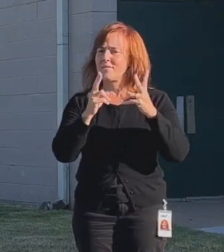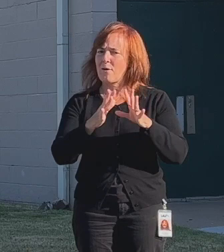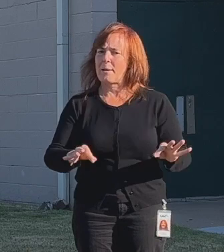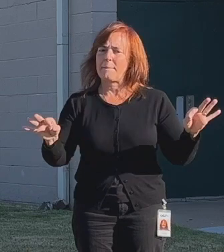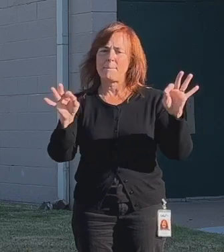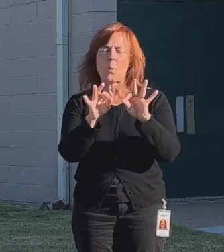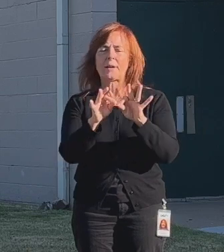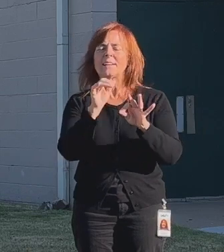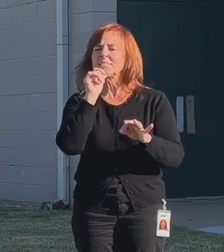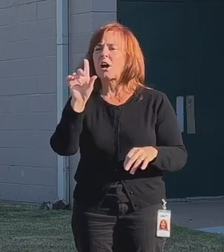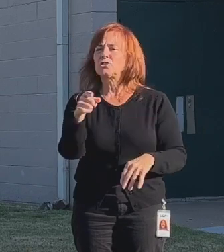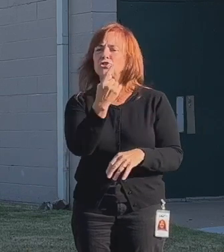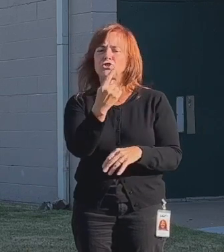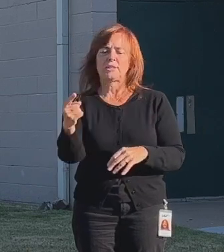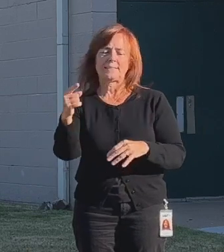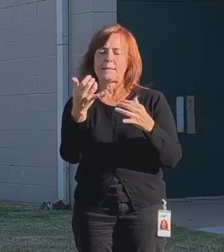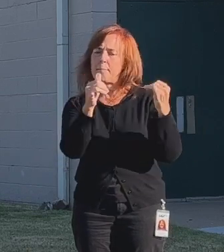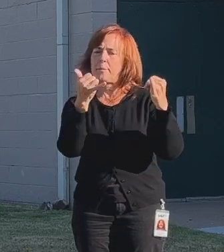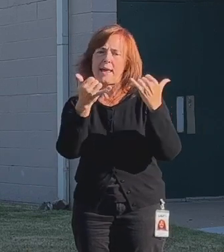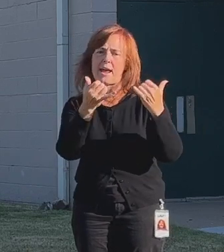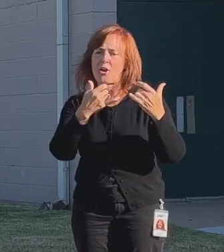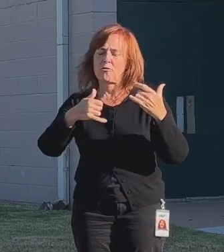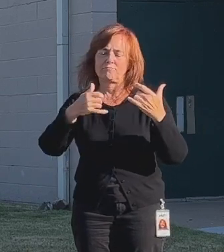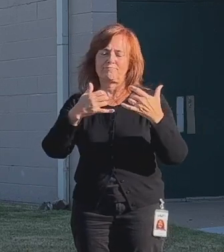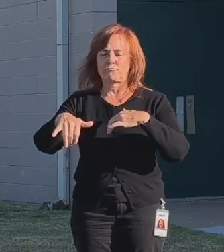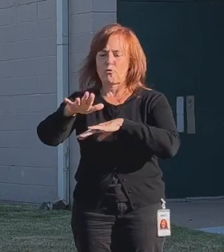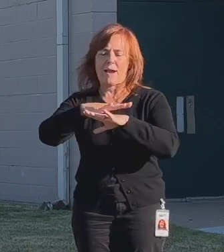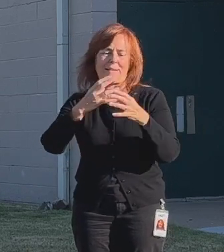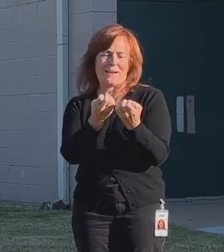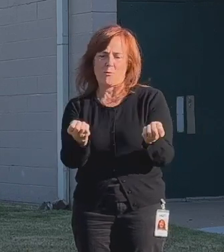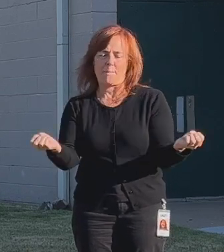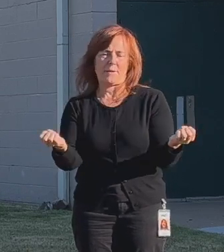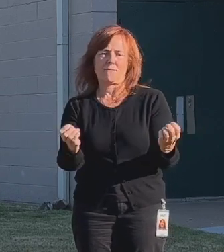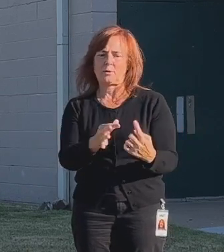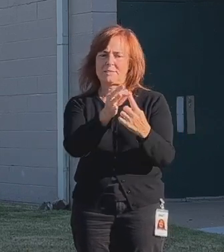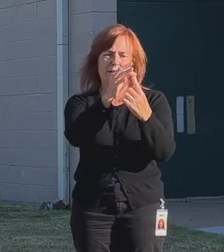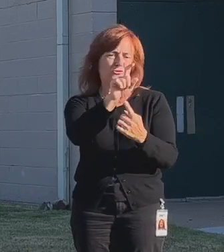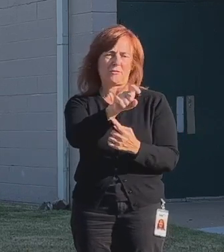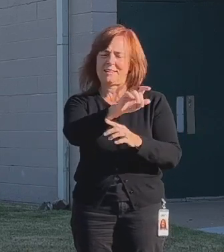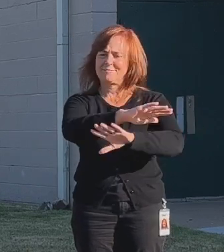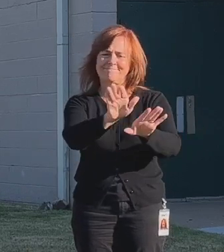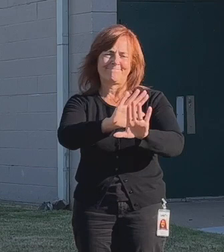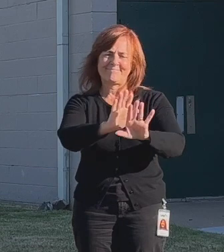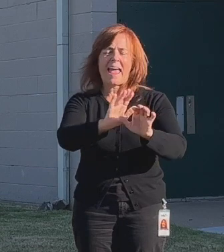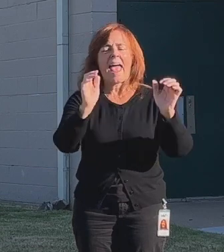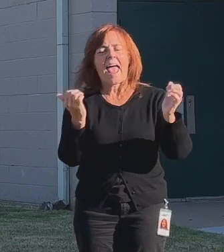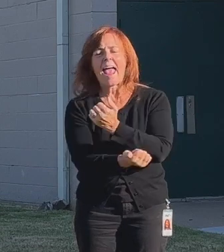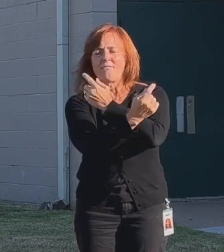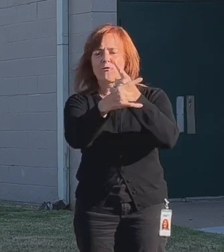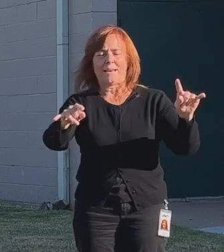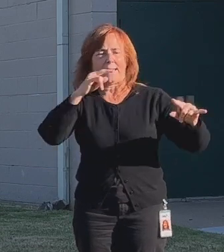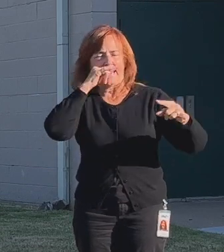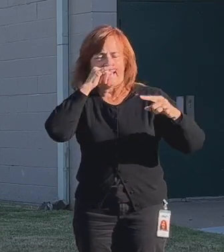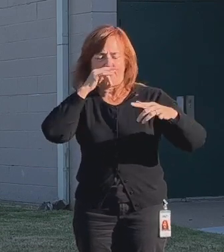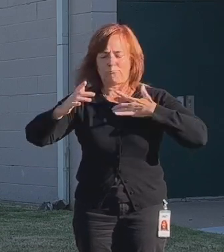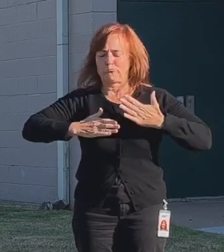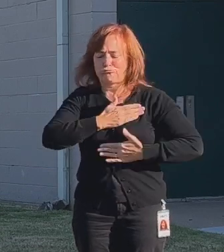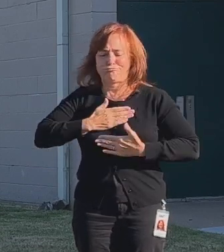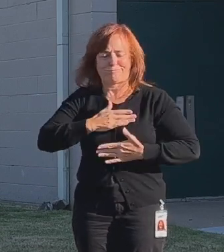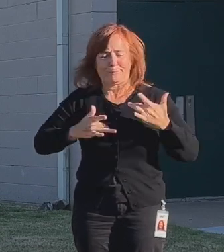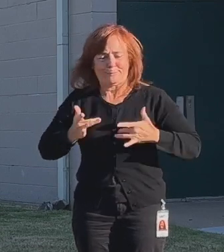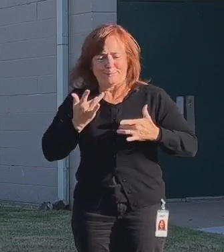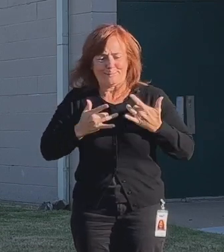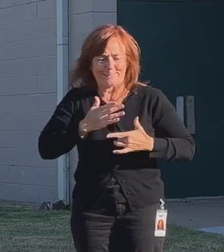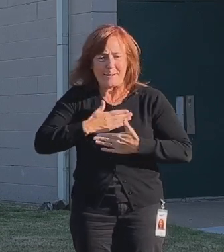is not just playground equipment for kids with special needs, this is playground equipment that every kid in this region